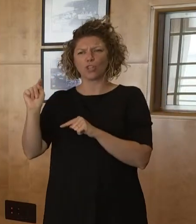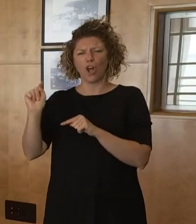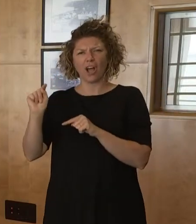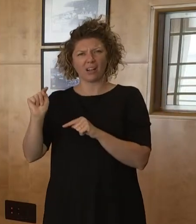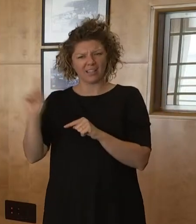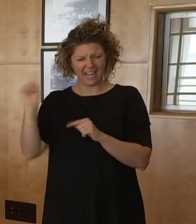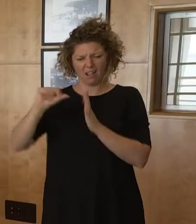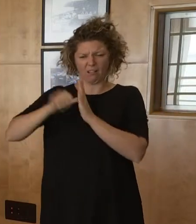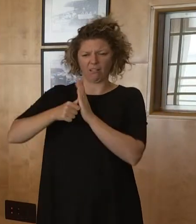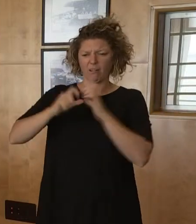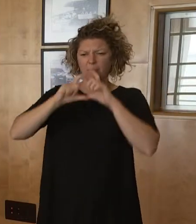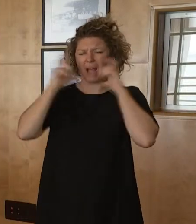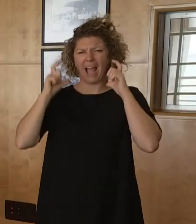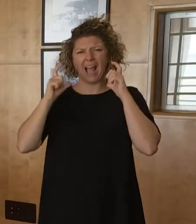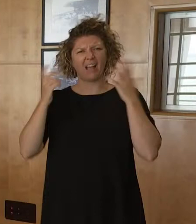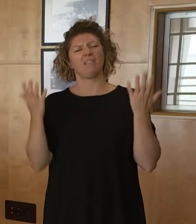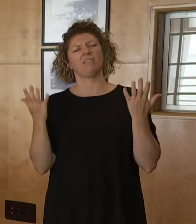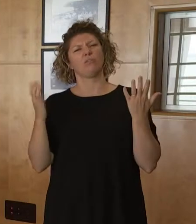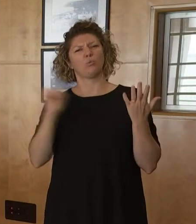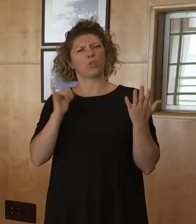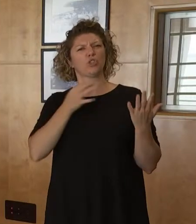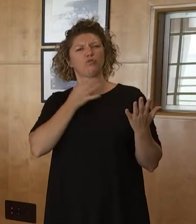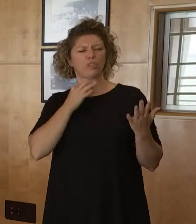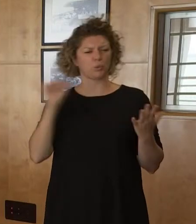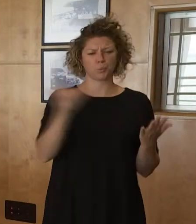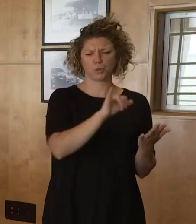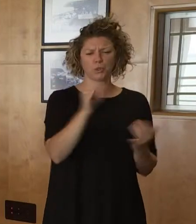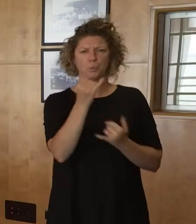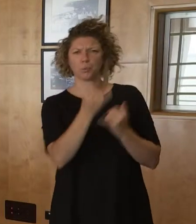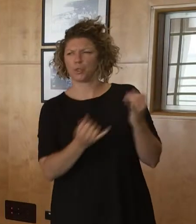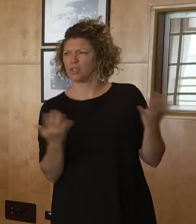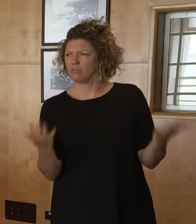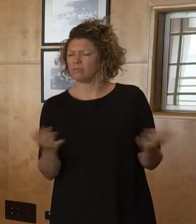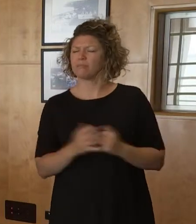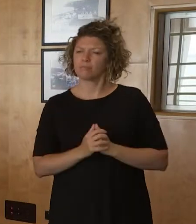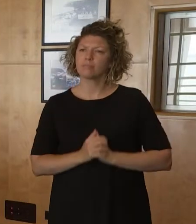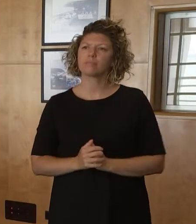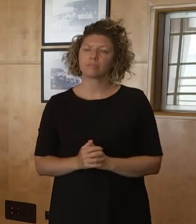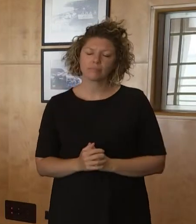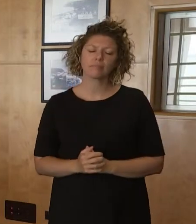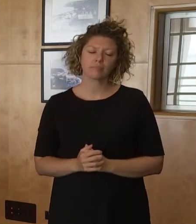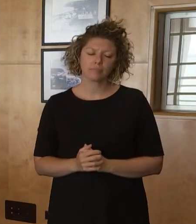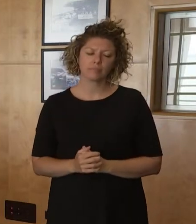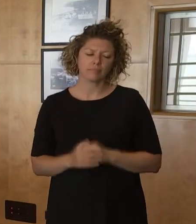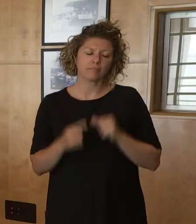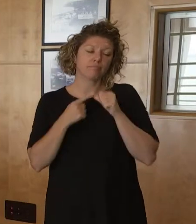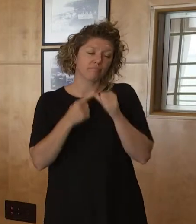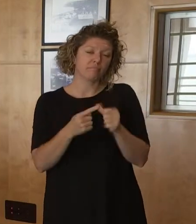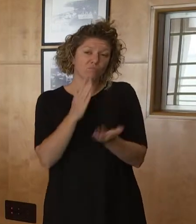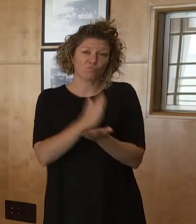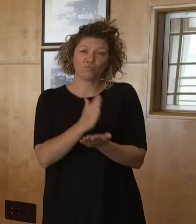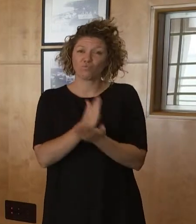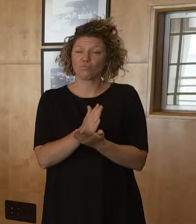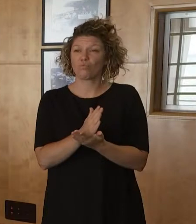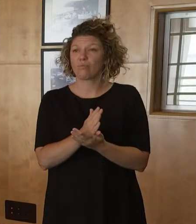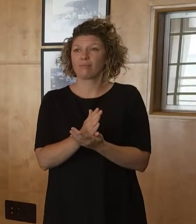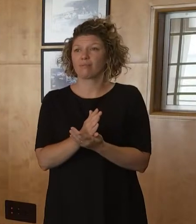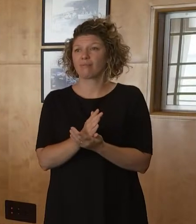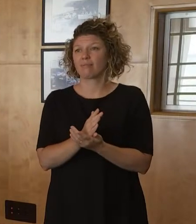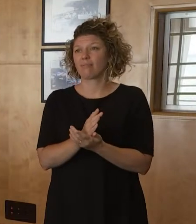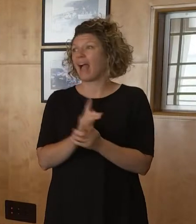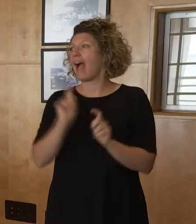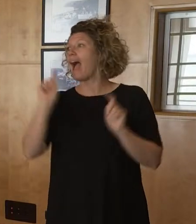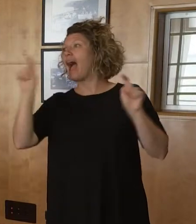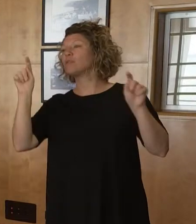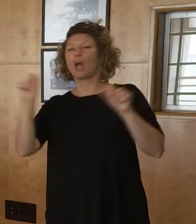COVID outside, and that's why we also say, you know, if you can catch up outside. Obviously, the weather at the